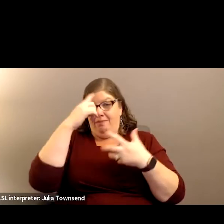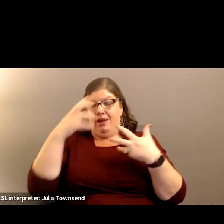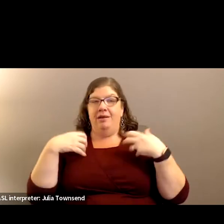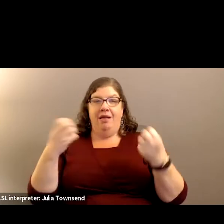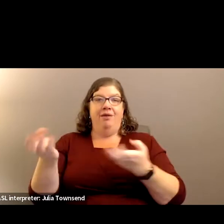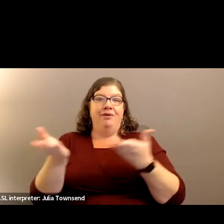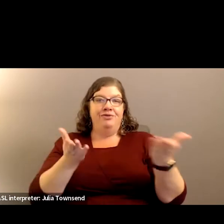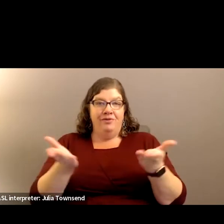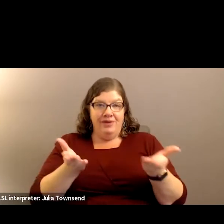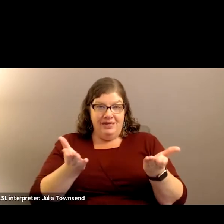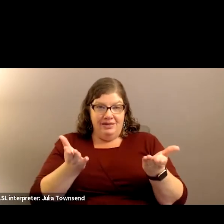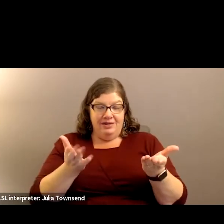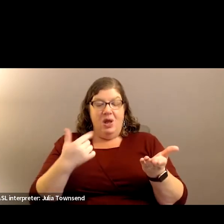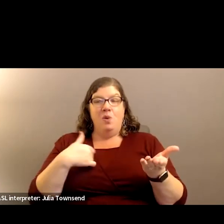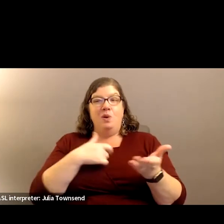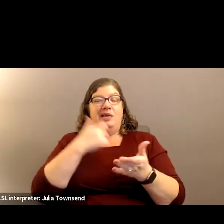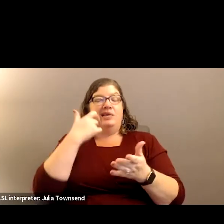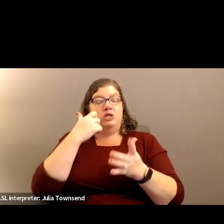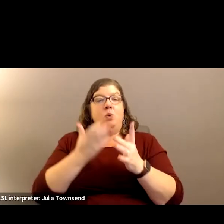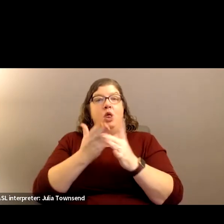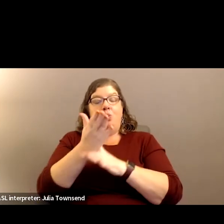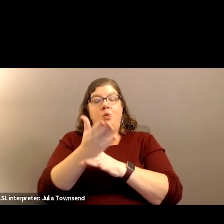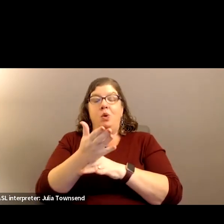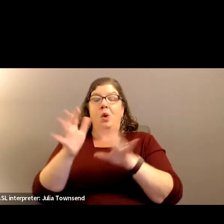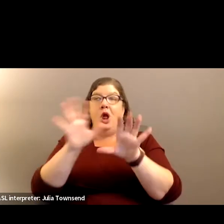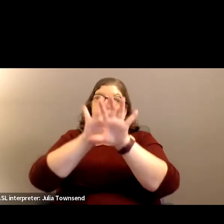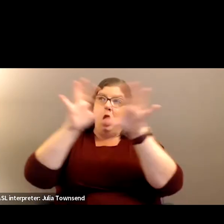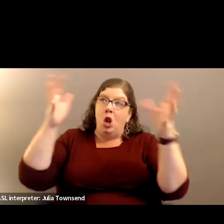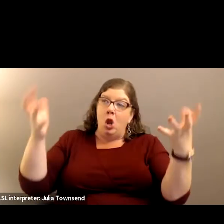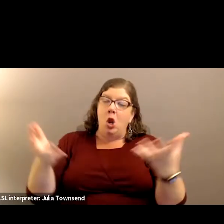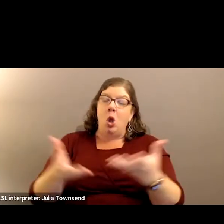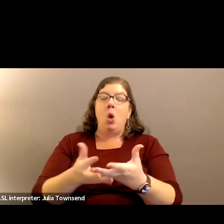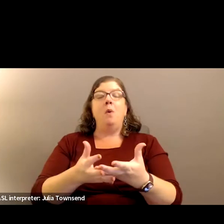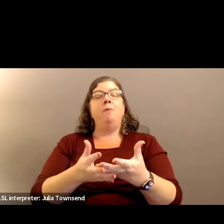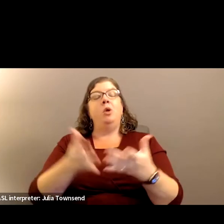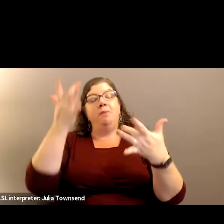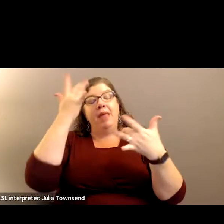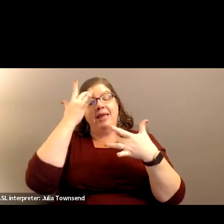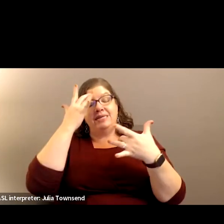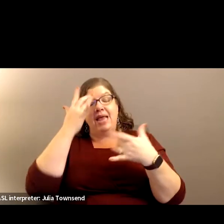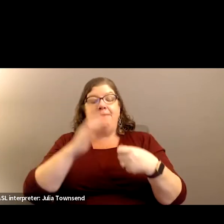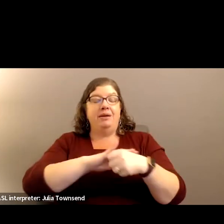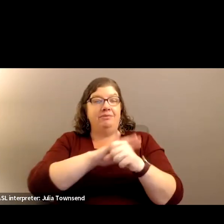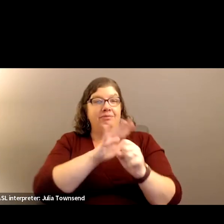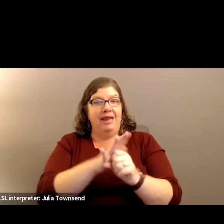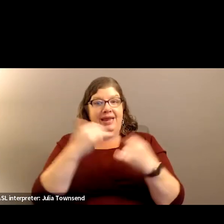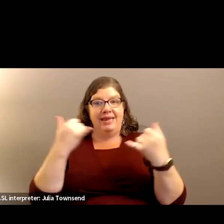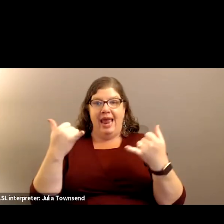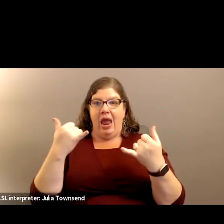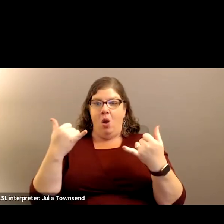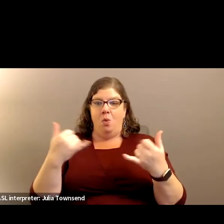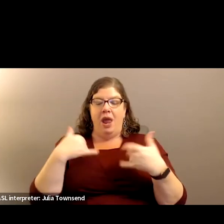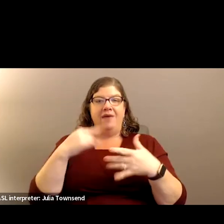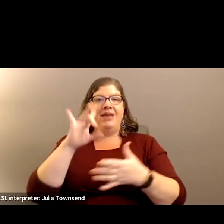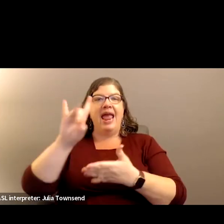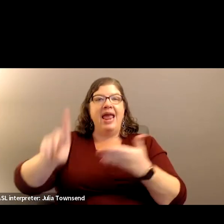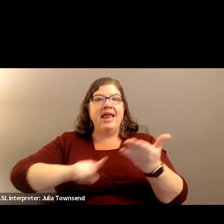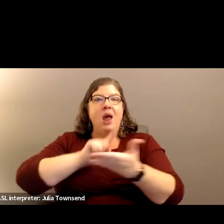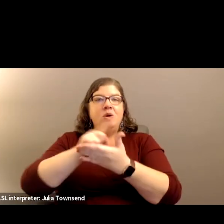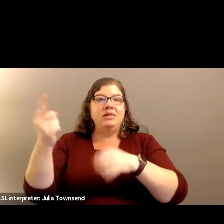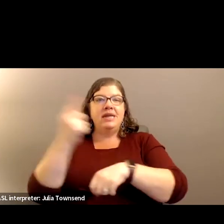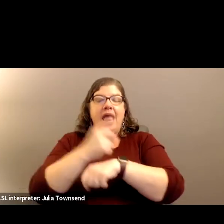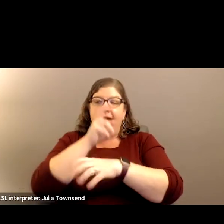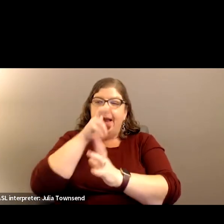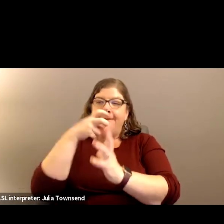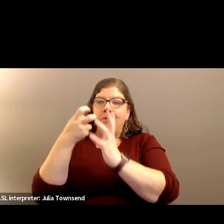And we just went through a huge global pandemic. And now we are spending on average eight hours a day immersed